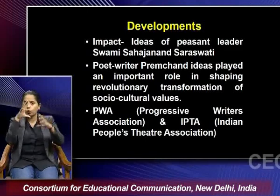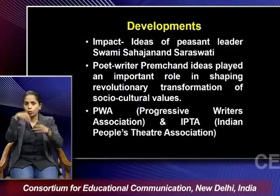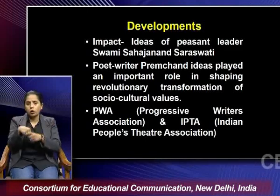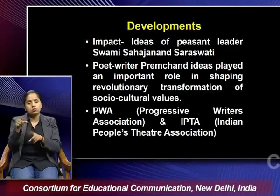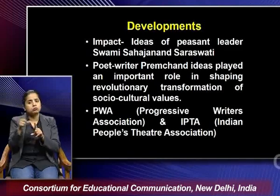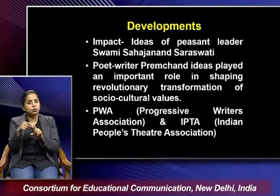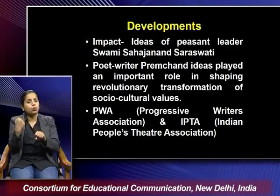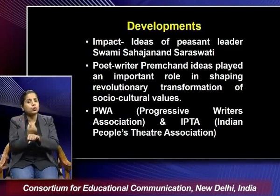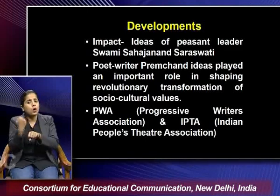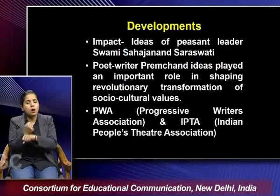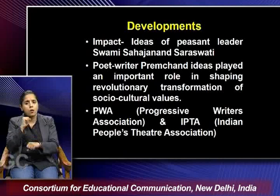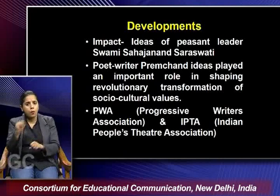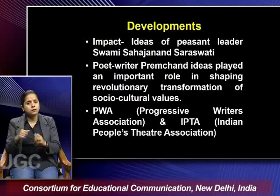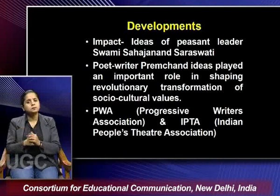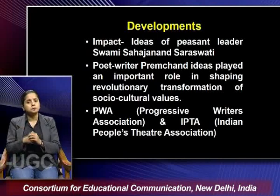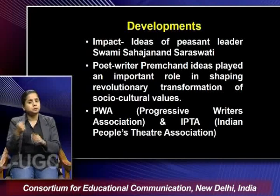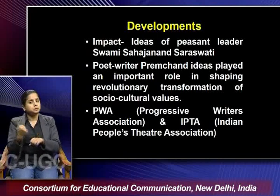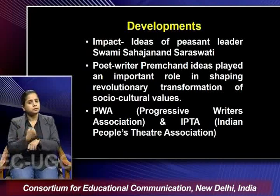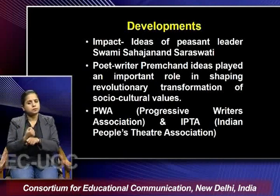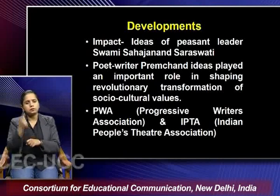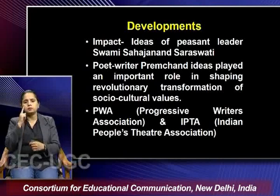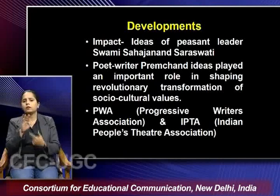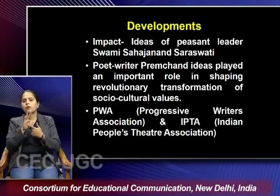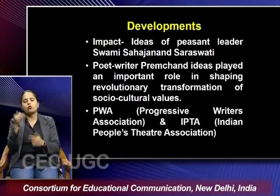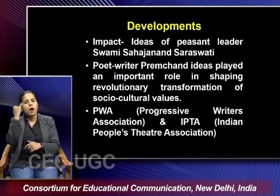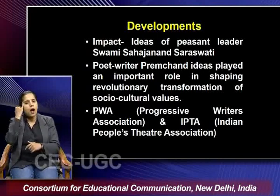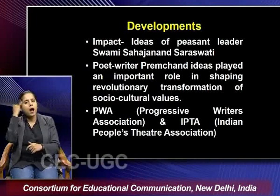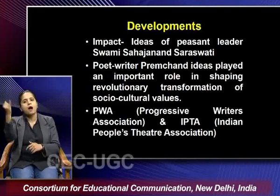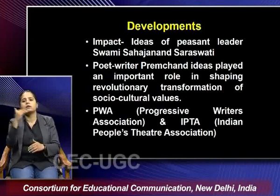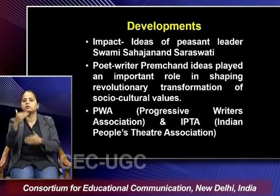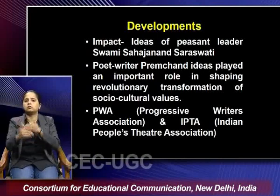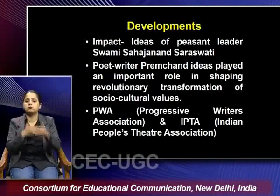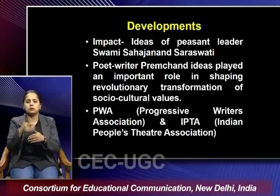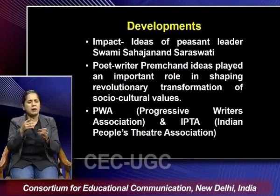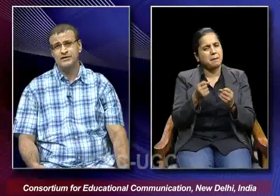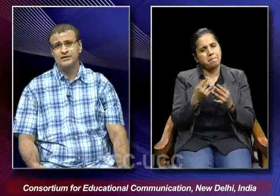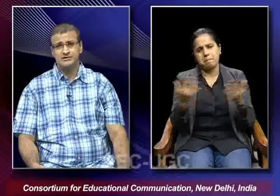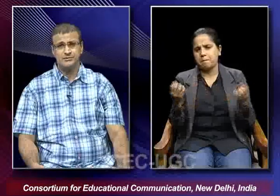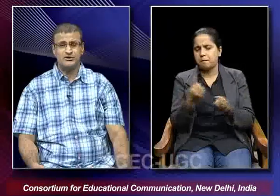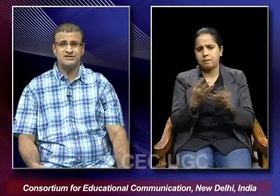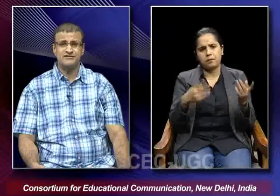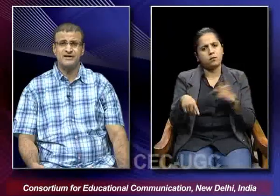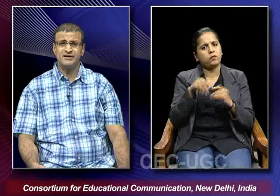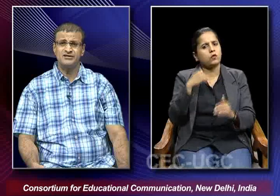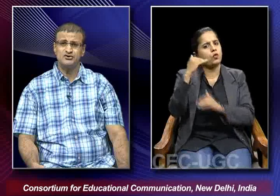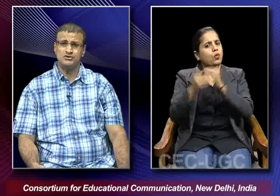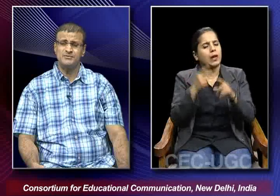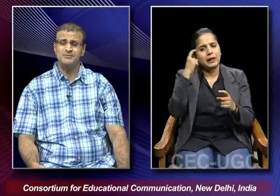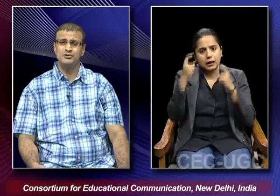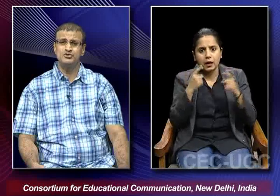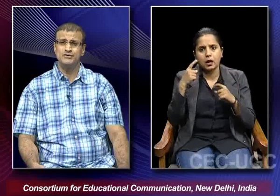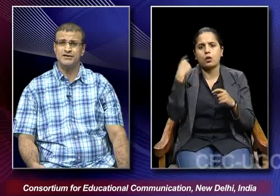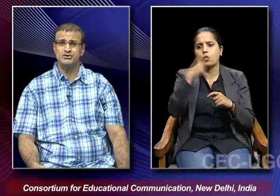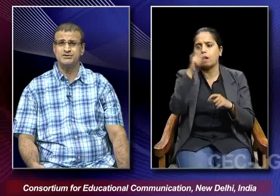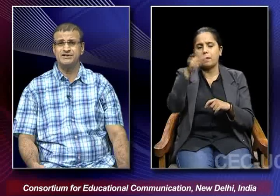terms of bringing the ideas forward. And many of the progressive thinkers or the